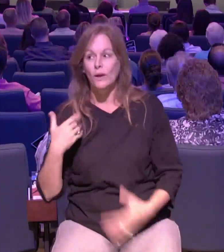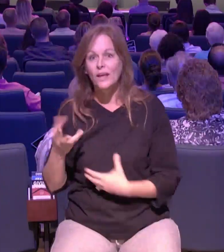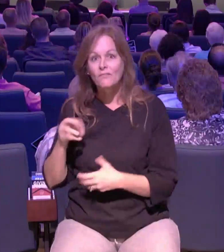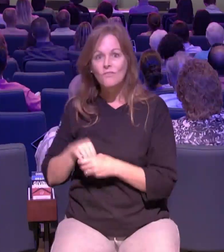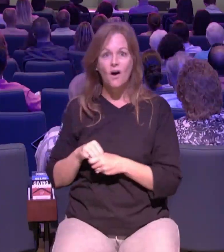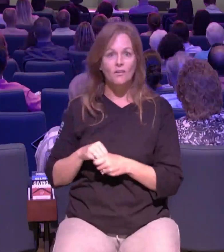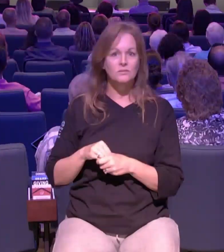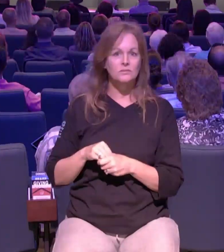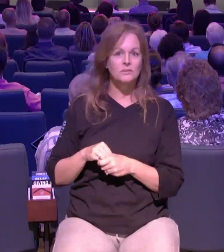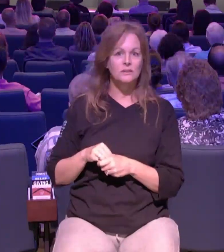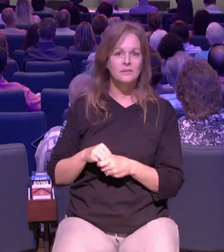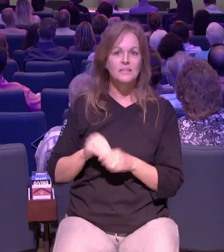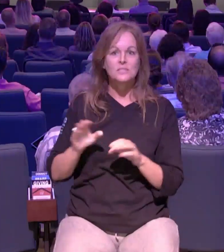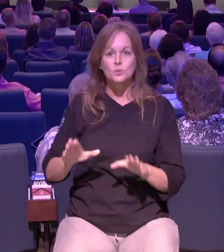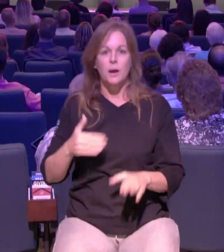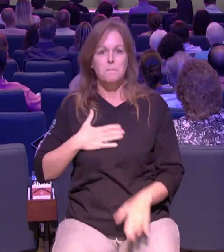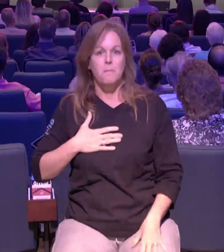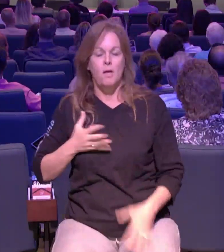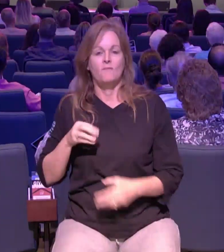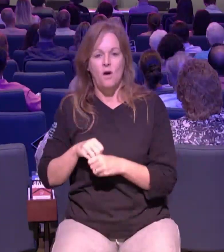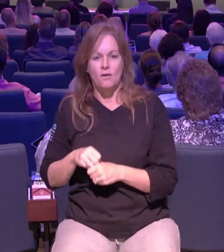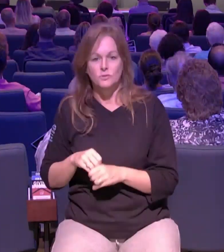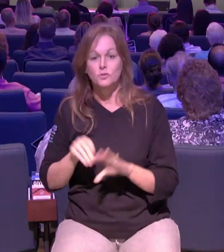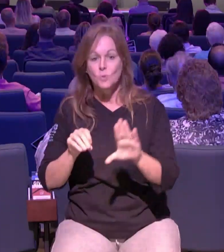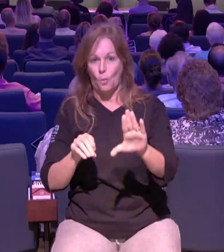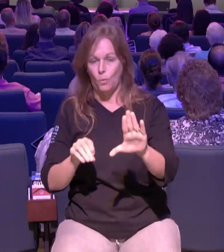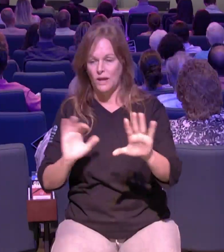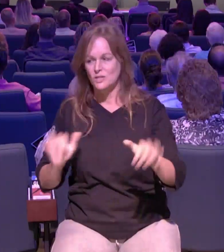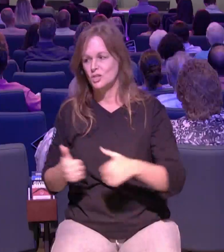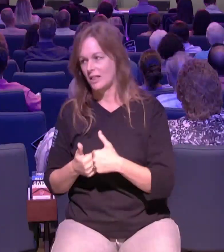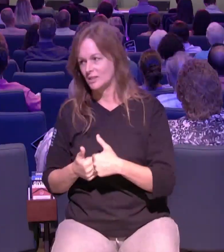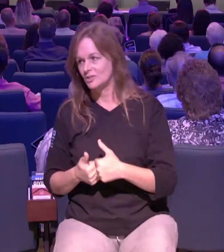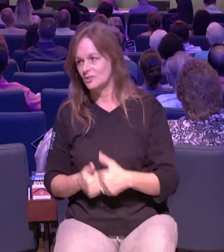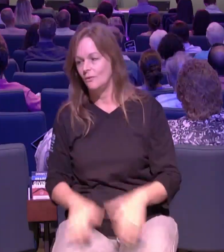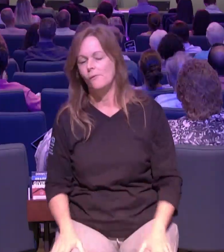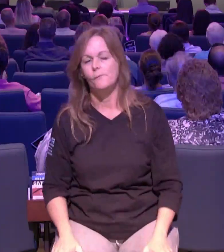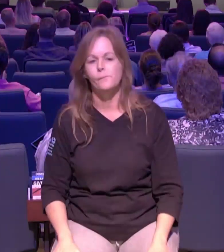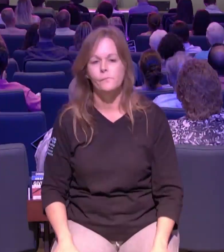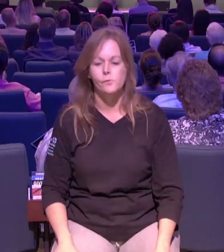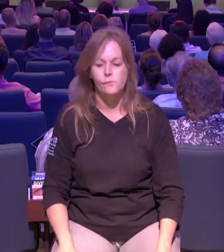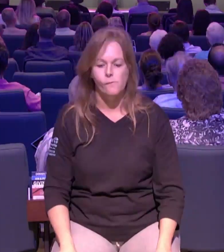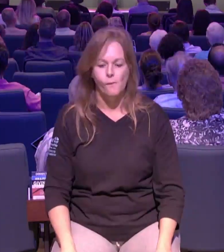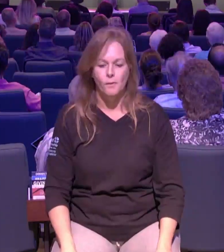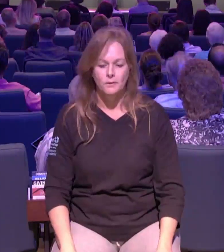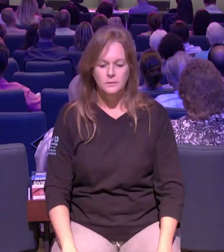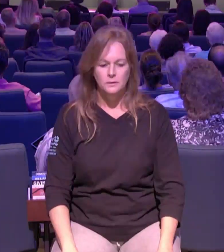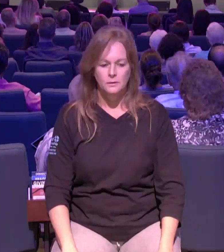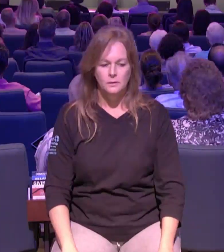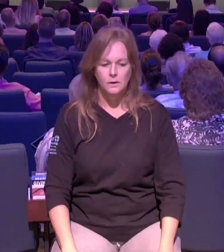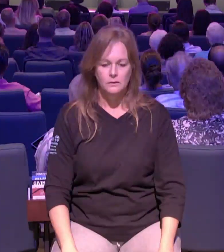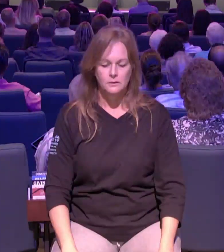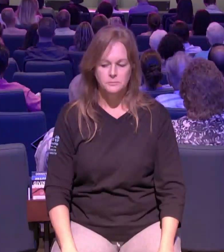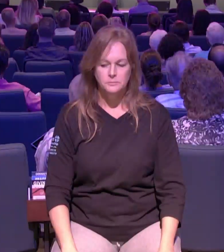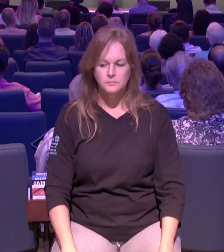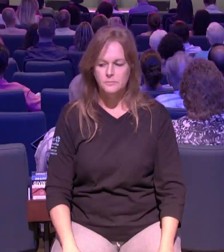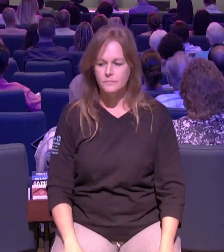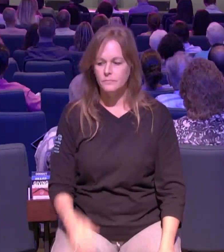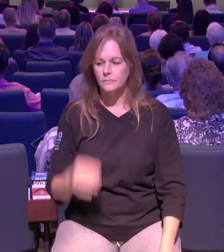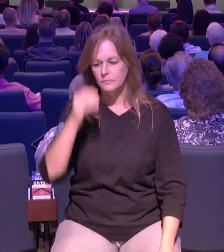be a part of it so my challenge to you is this what do you need to do to pick up your corner of the mat and be a part of the